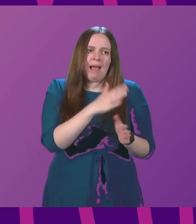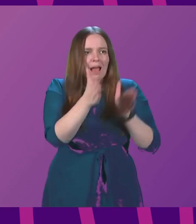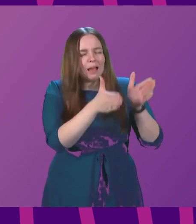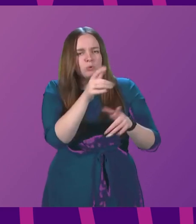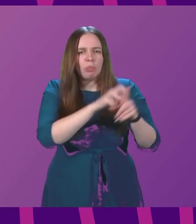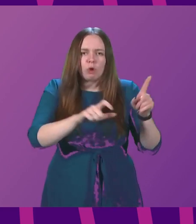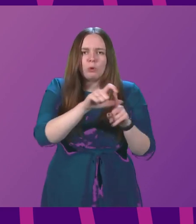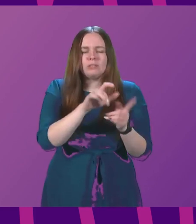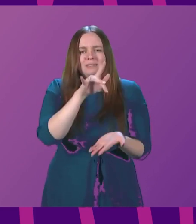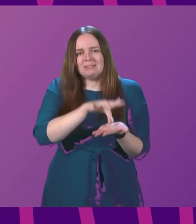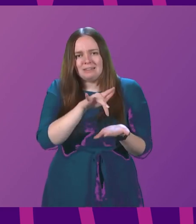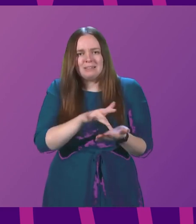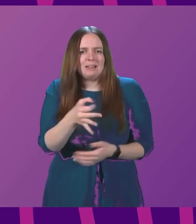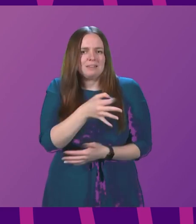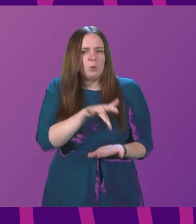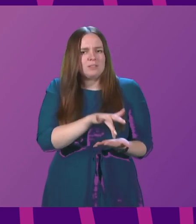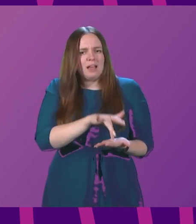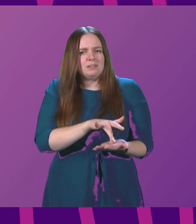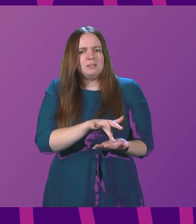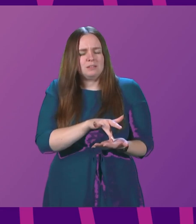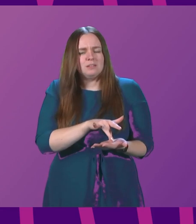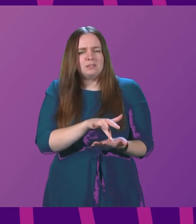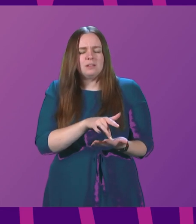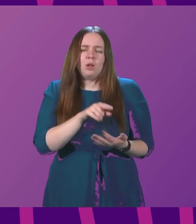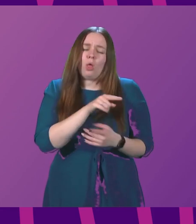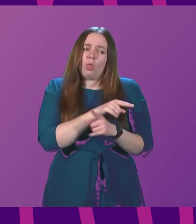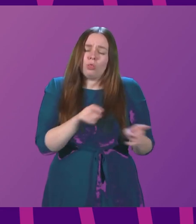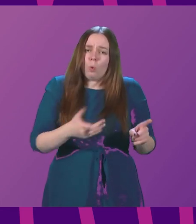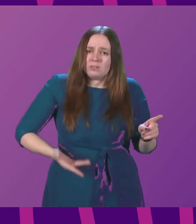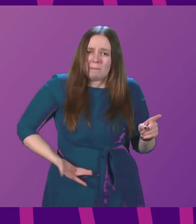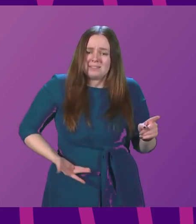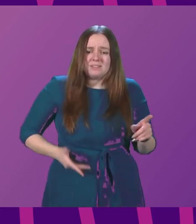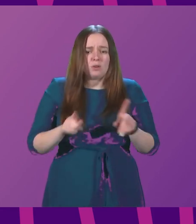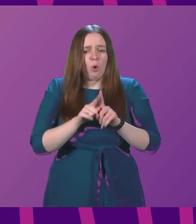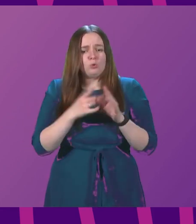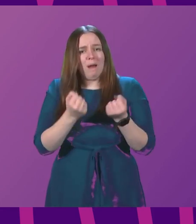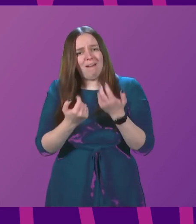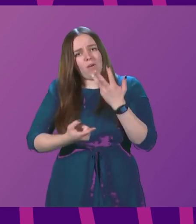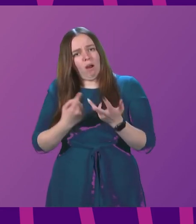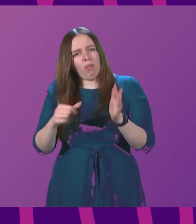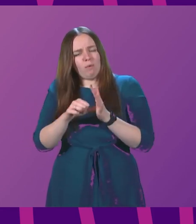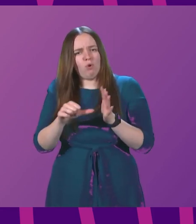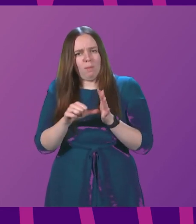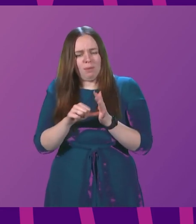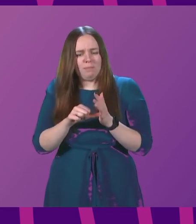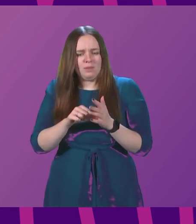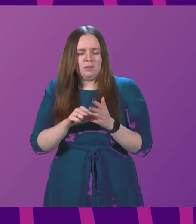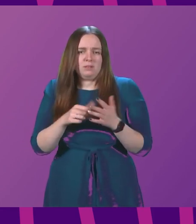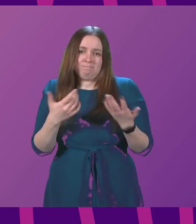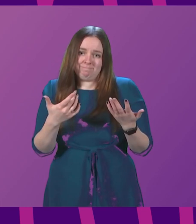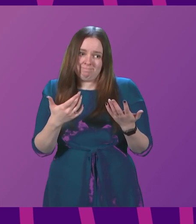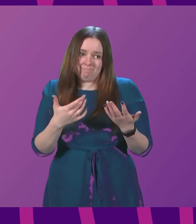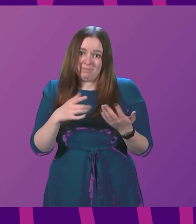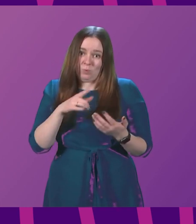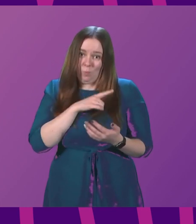city centres and our town centres? Those businesses also have another issue to deal with, caused solely by this